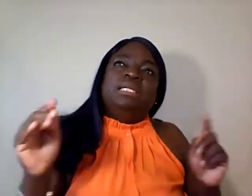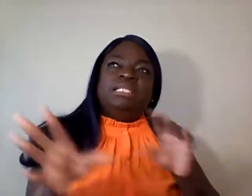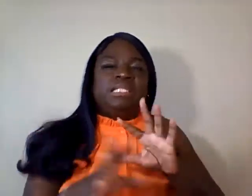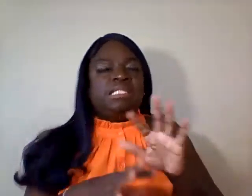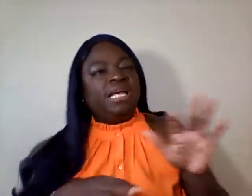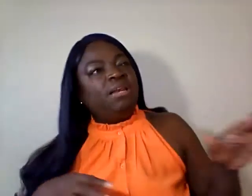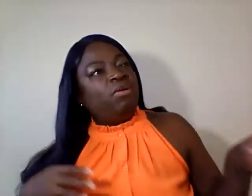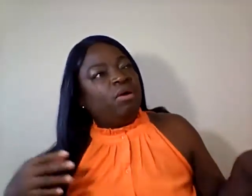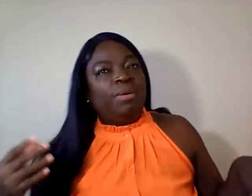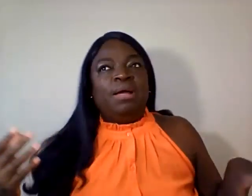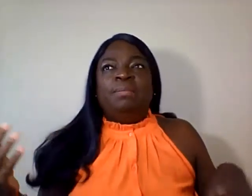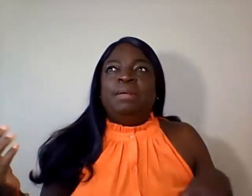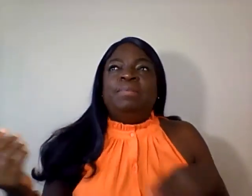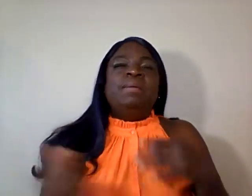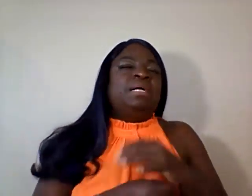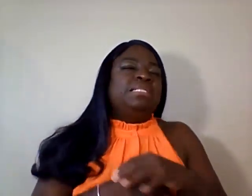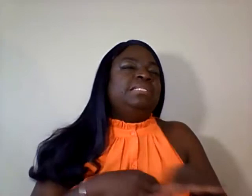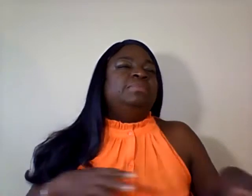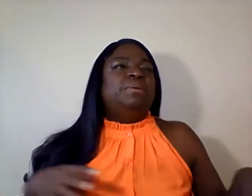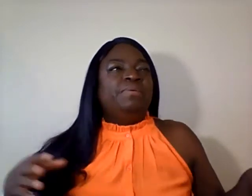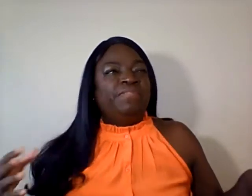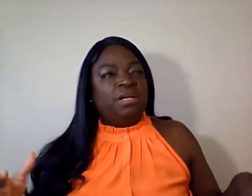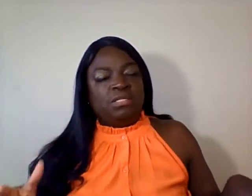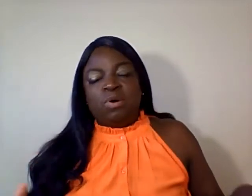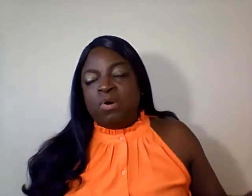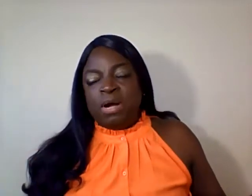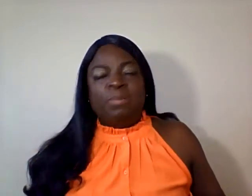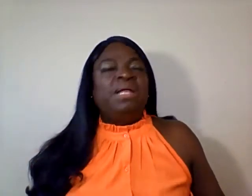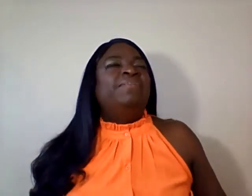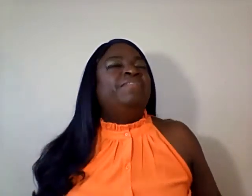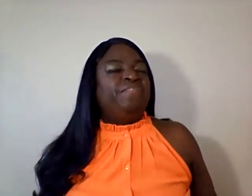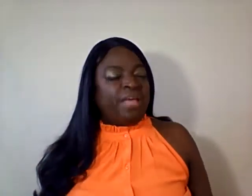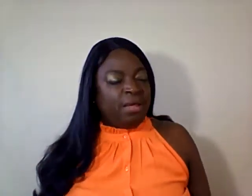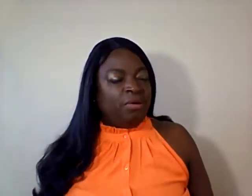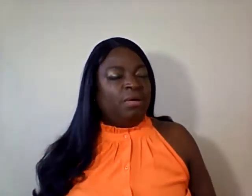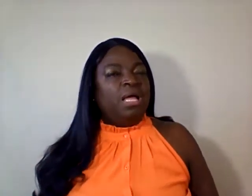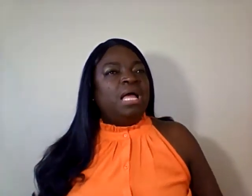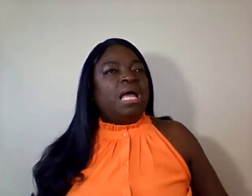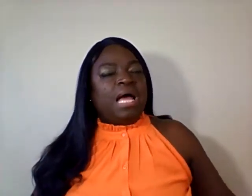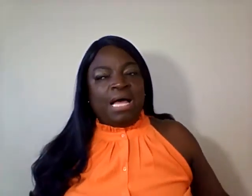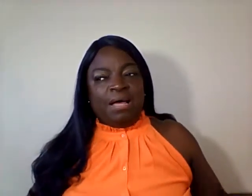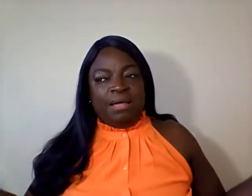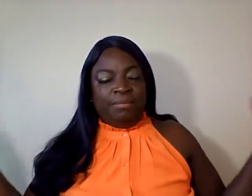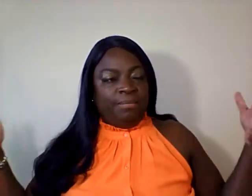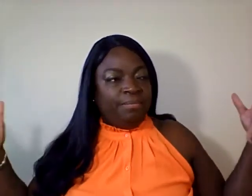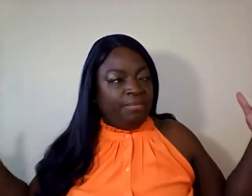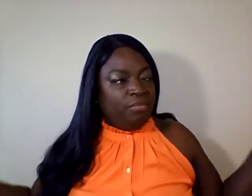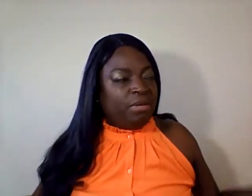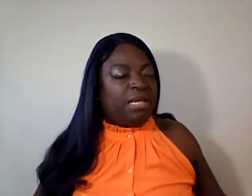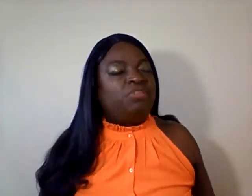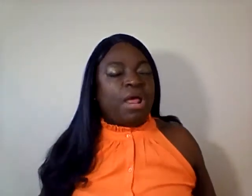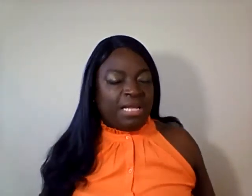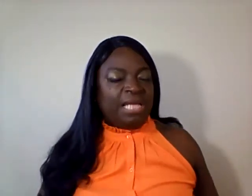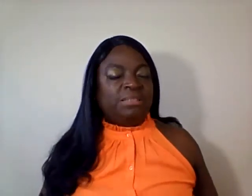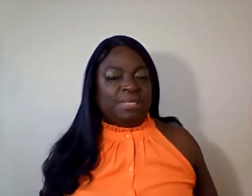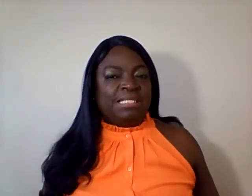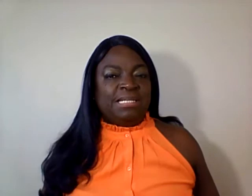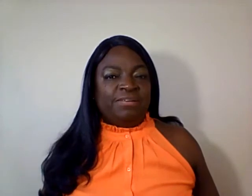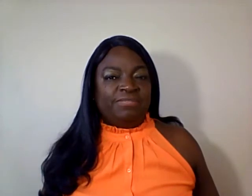They're just skating all around me. Baby, I slipped up and fell so hard. And when I fell, I tried to catch myself,